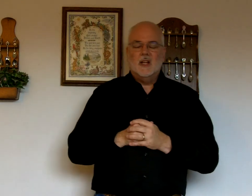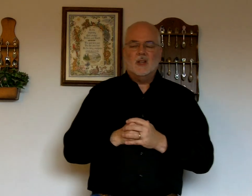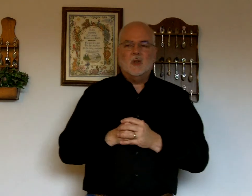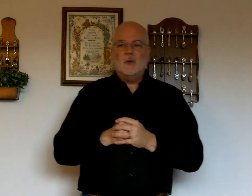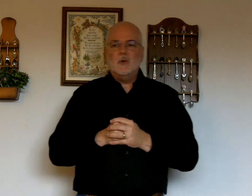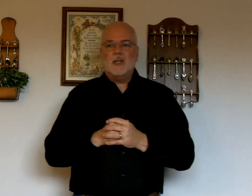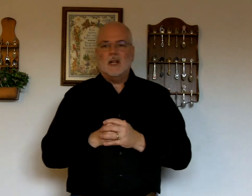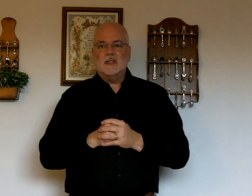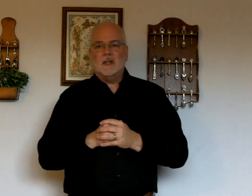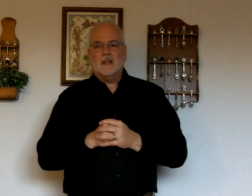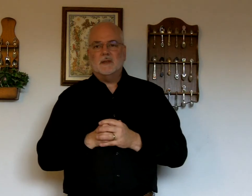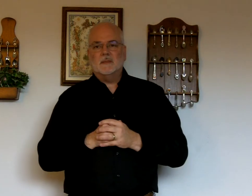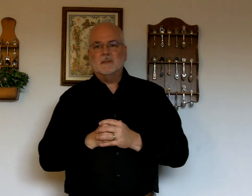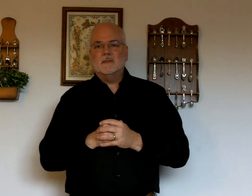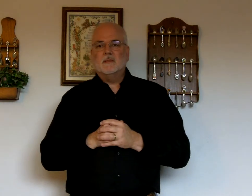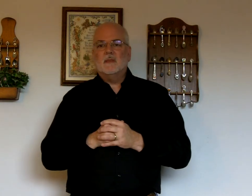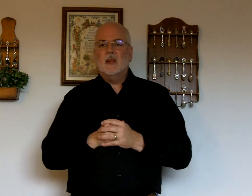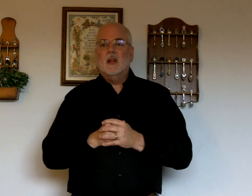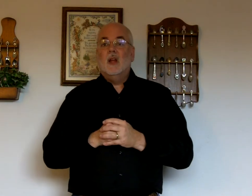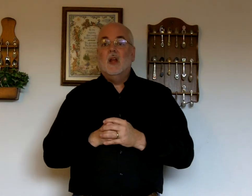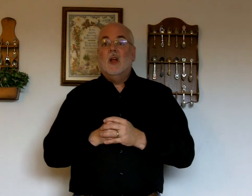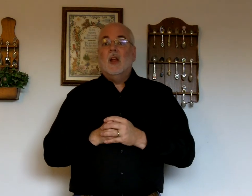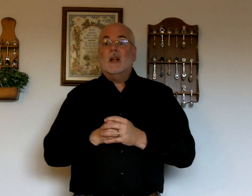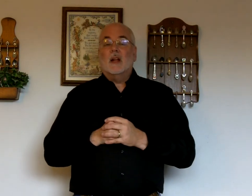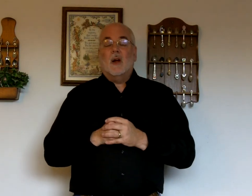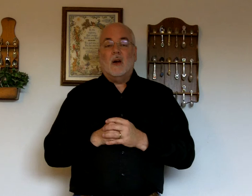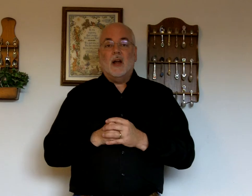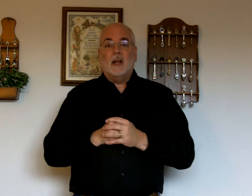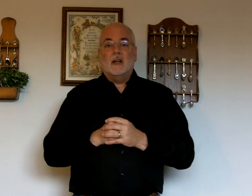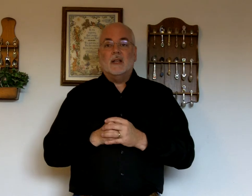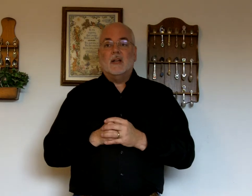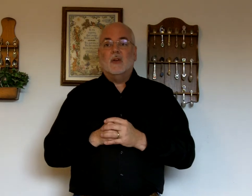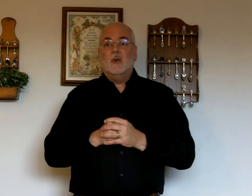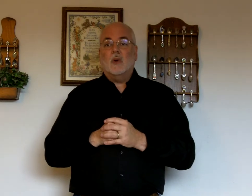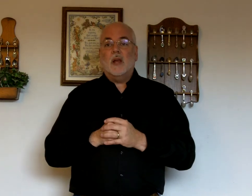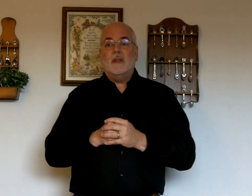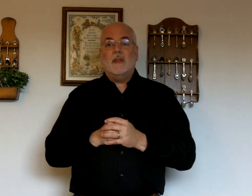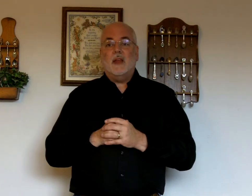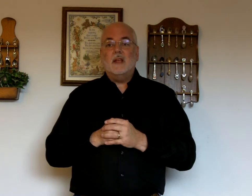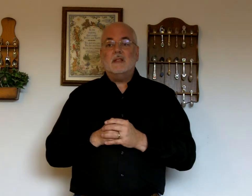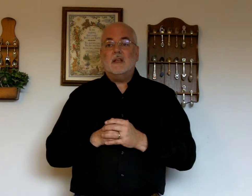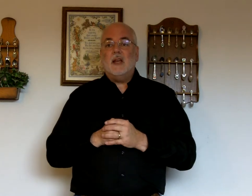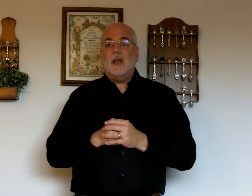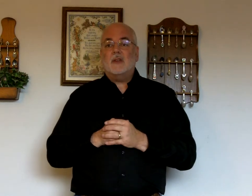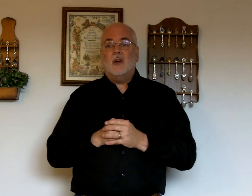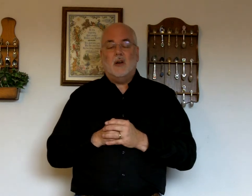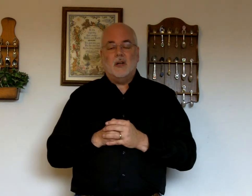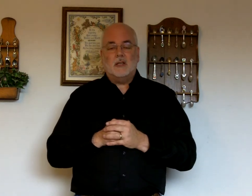No new signs there. Alright. Great things he hath taught us.